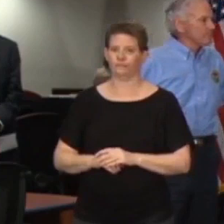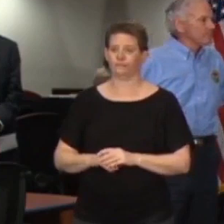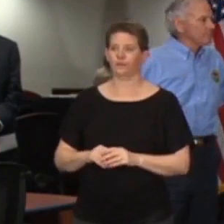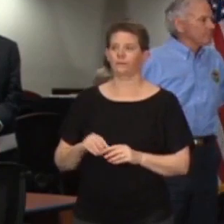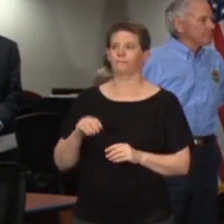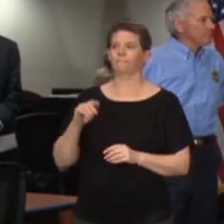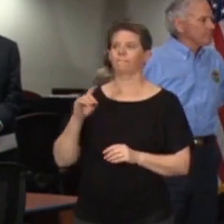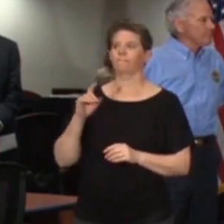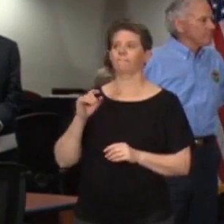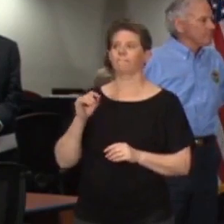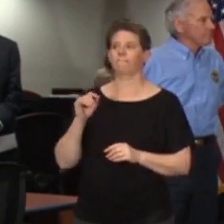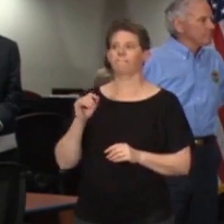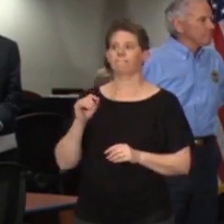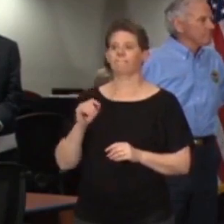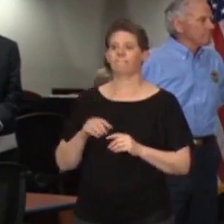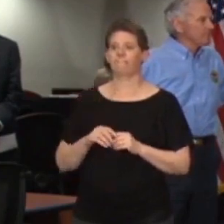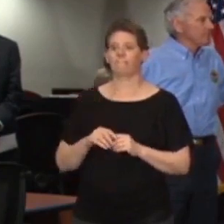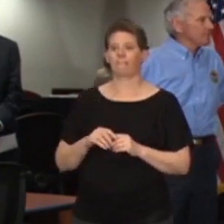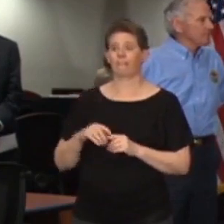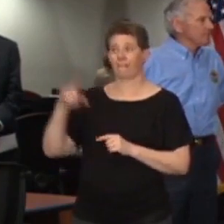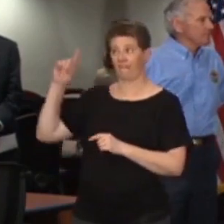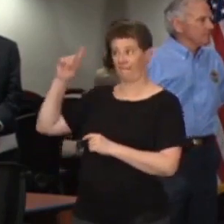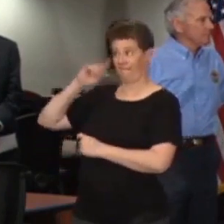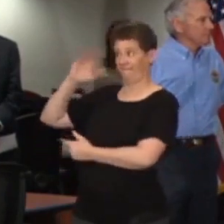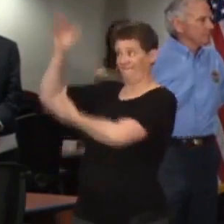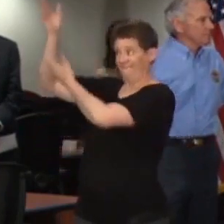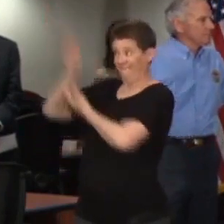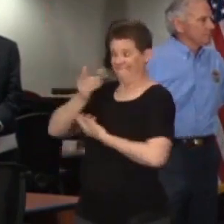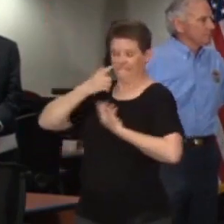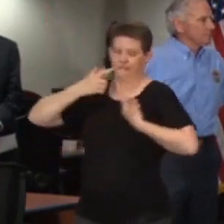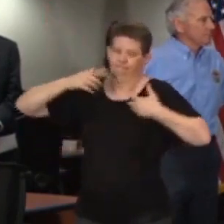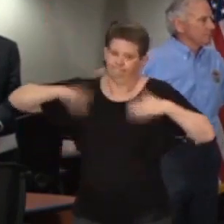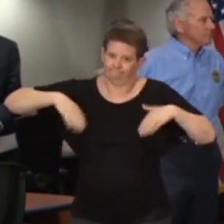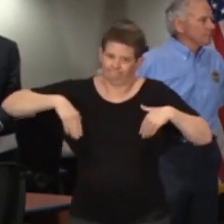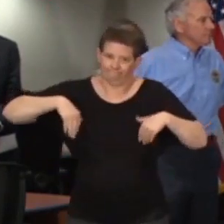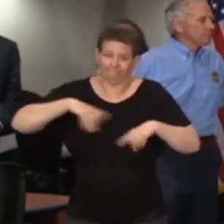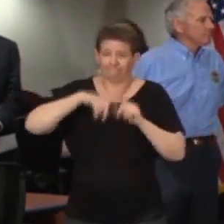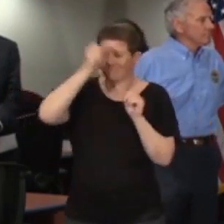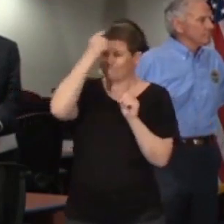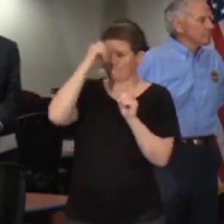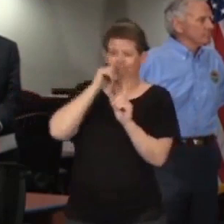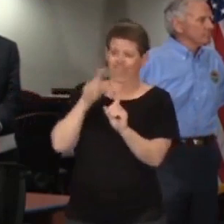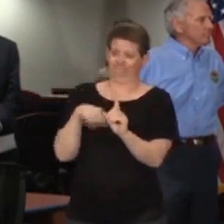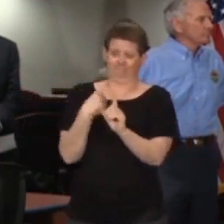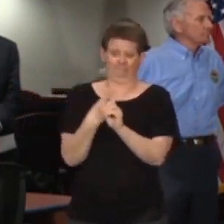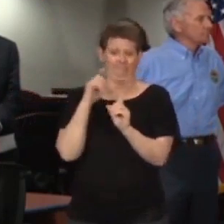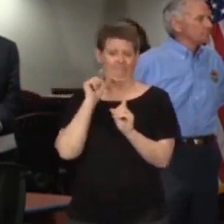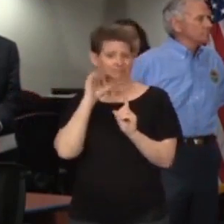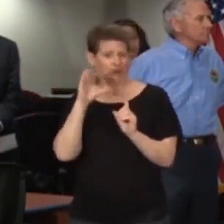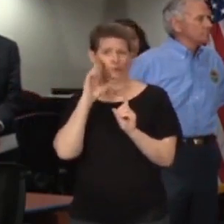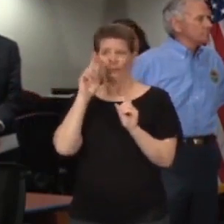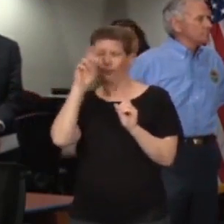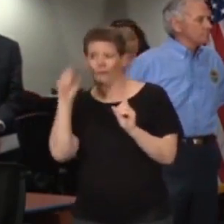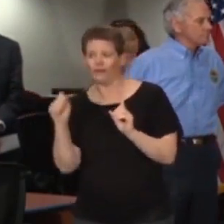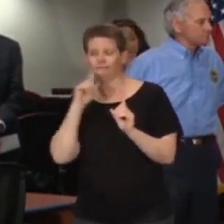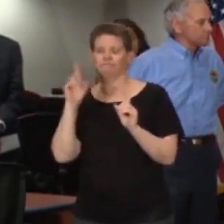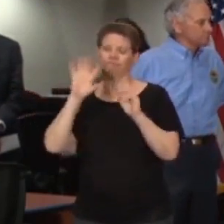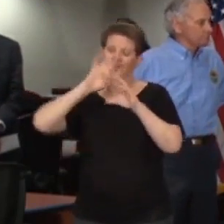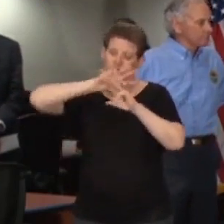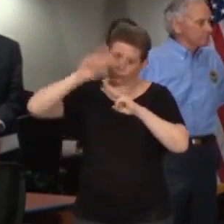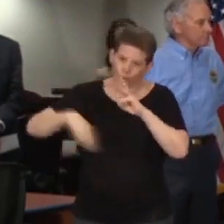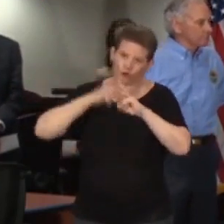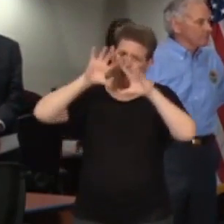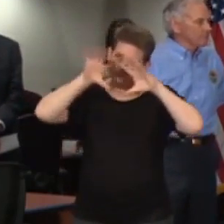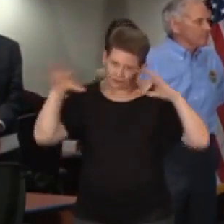a lot of cases we haven't gotten a lot of deliveries. This is a worldwide really issue beyond just our nation, and of course every state and every local authority